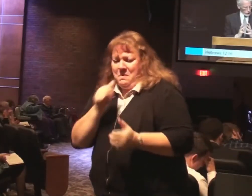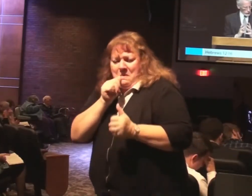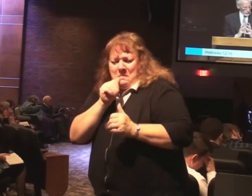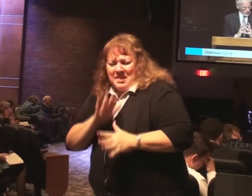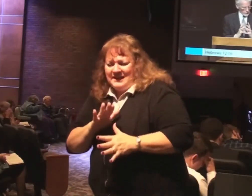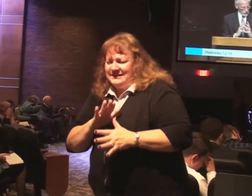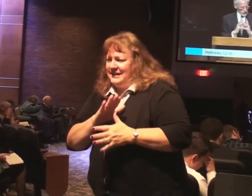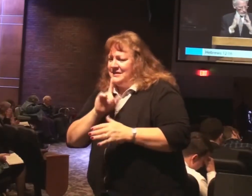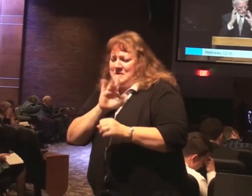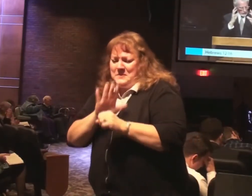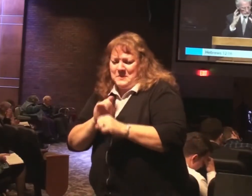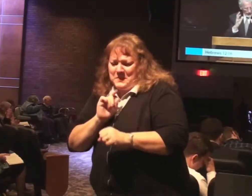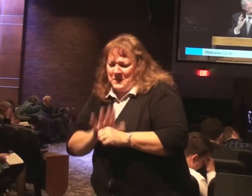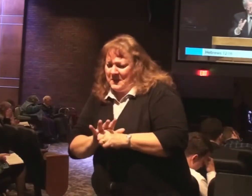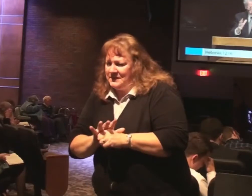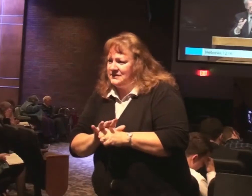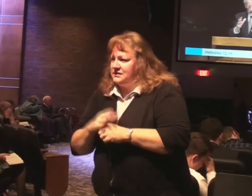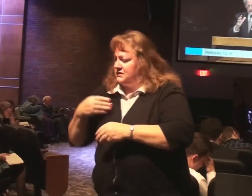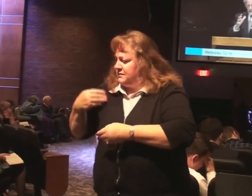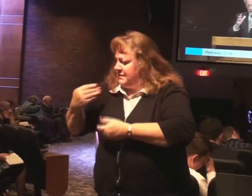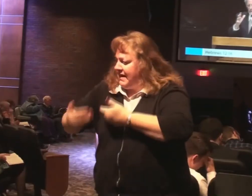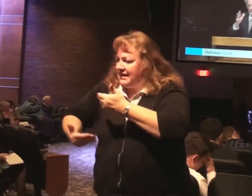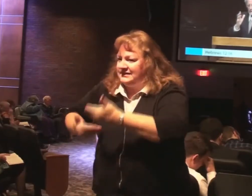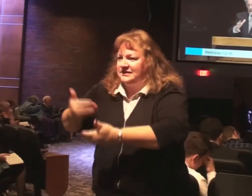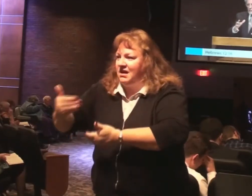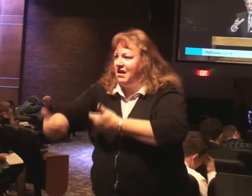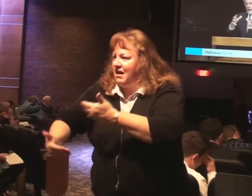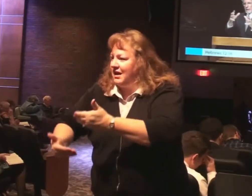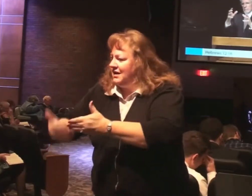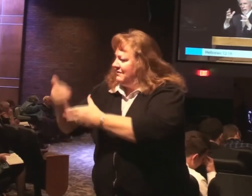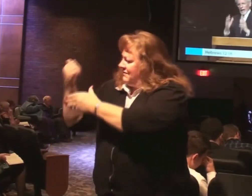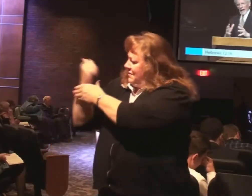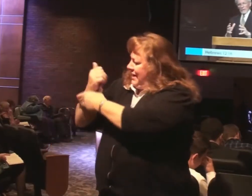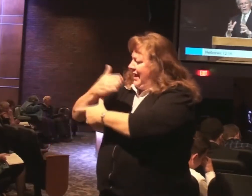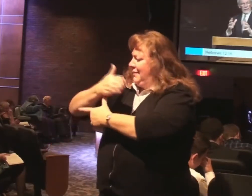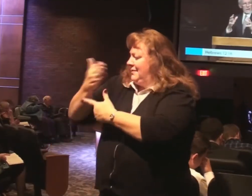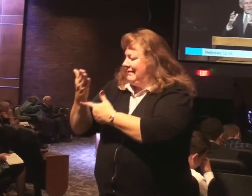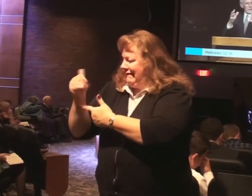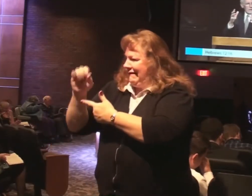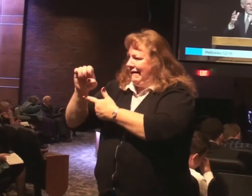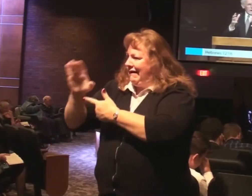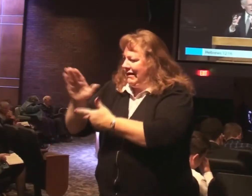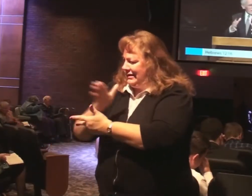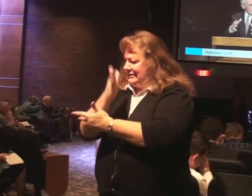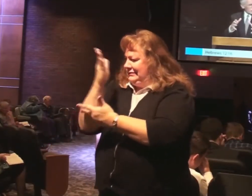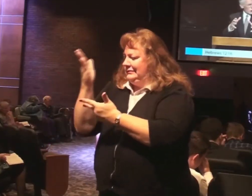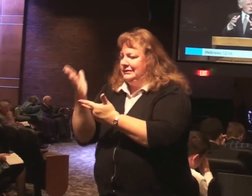those promises that would be passed on. From Abraham to Isaac to